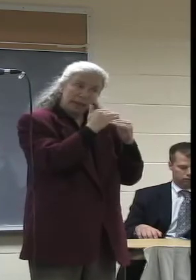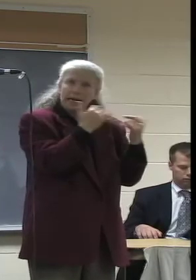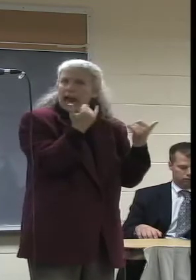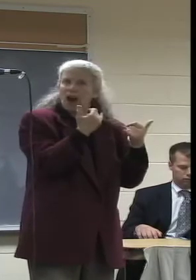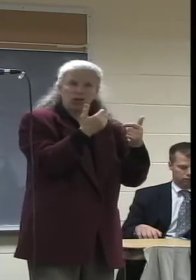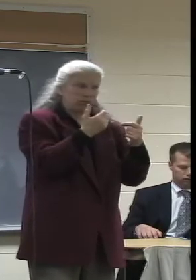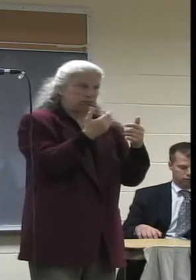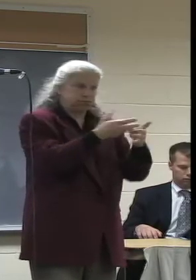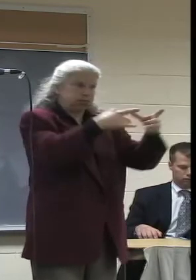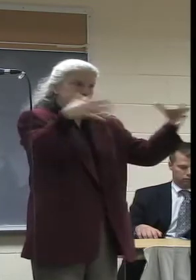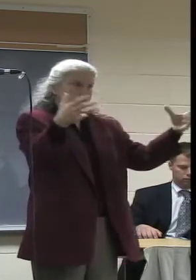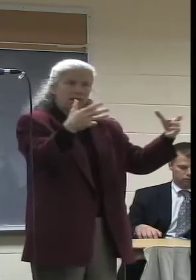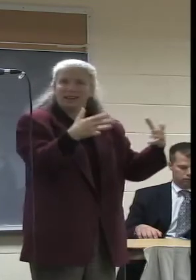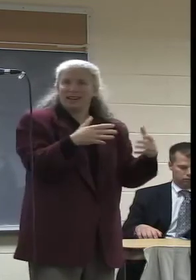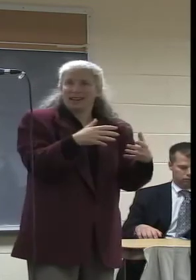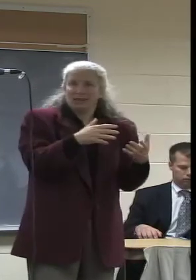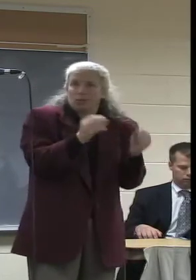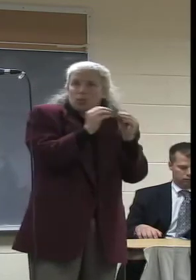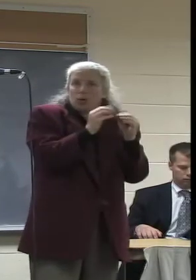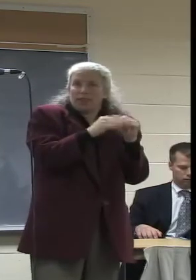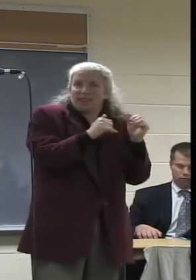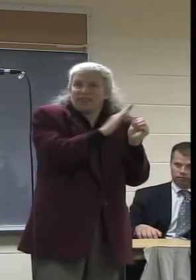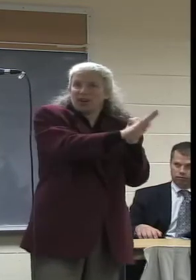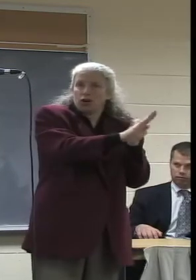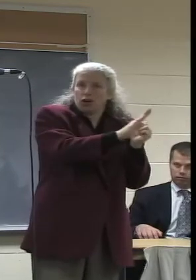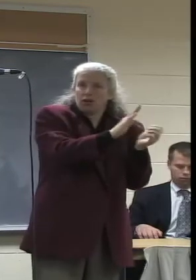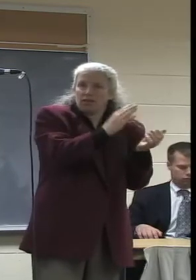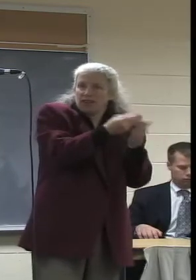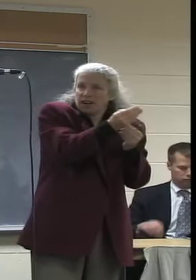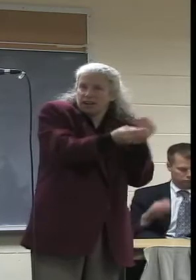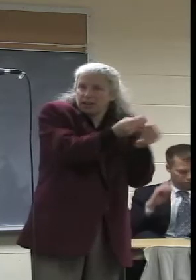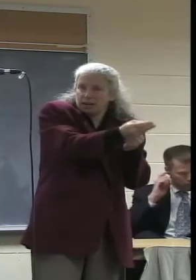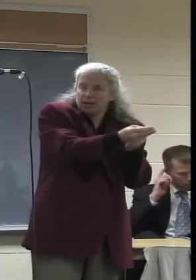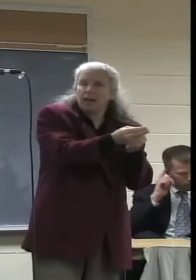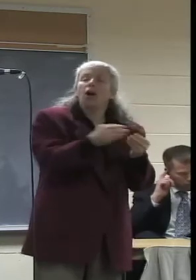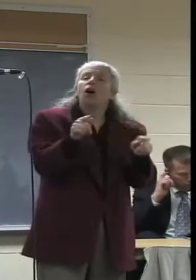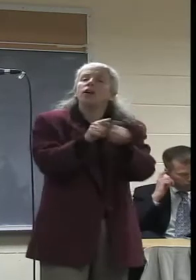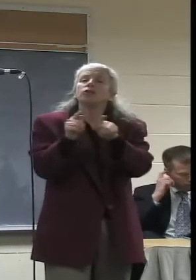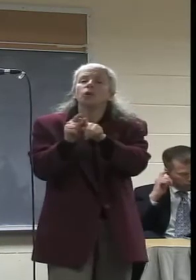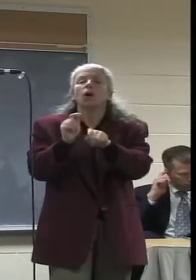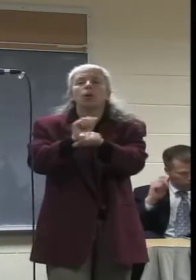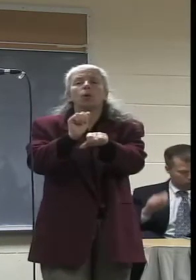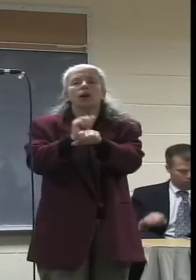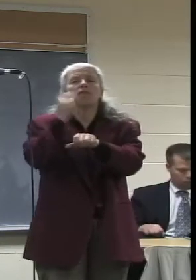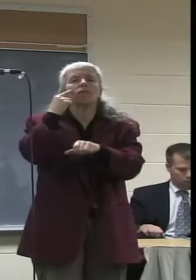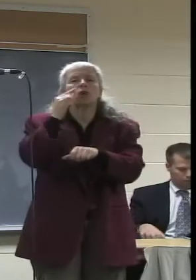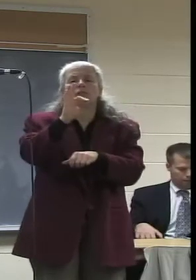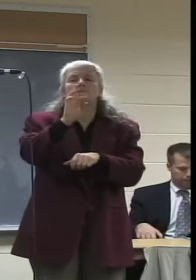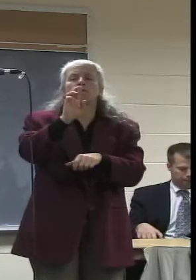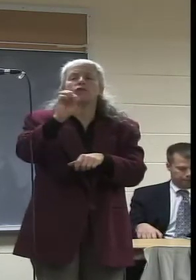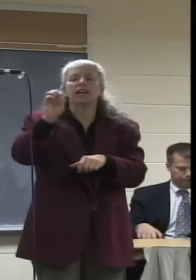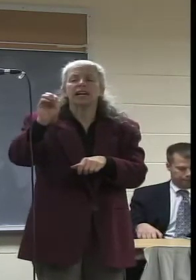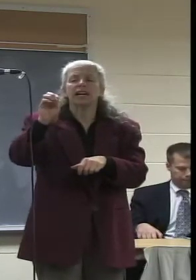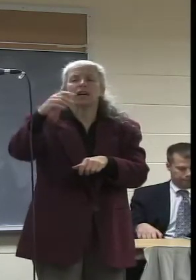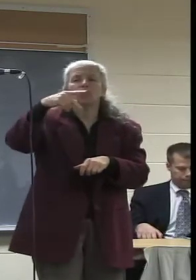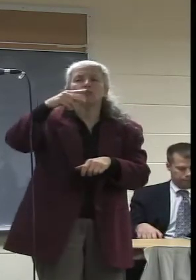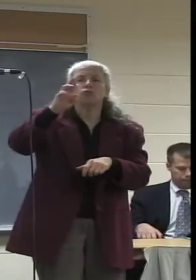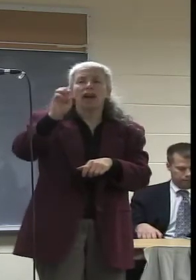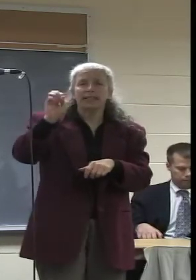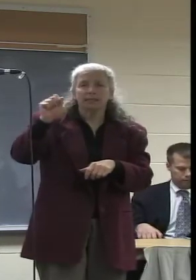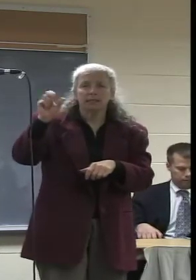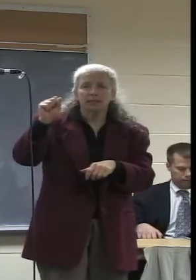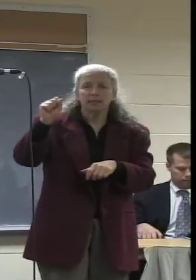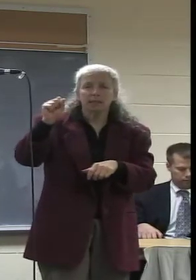And lastly, I work at Free Press, a national nonprofit organization fighting for all our rights to connect and communicate.